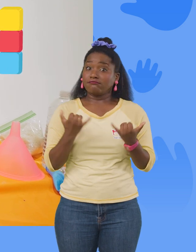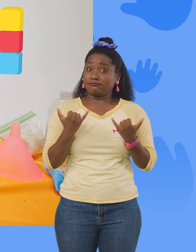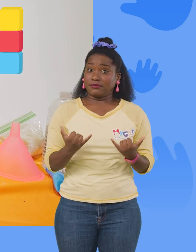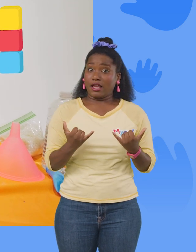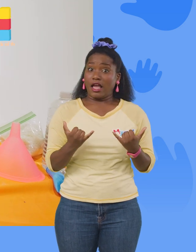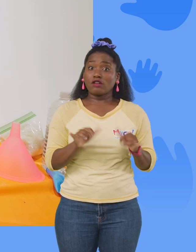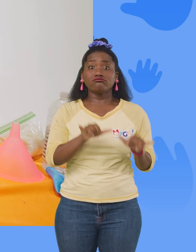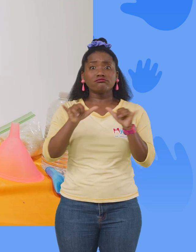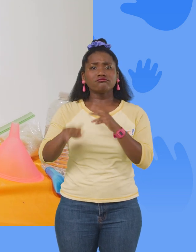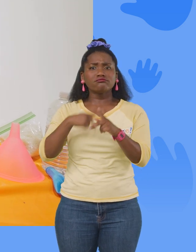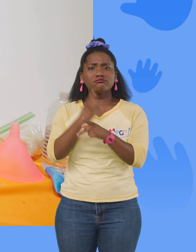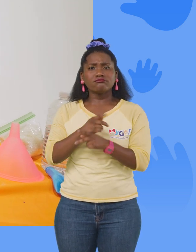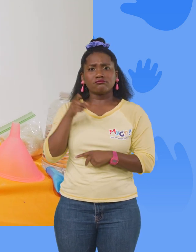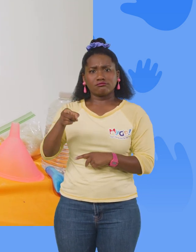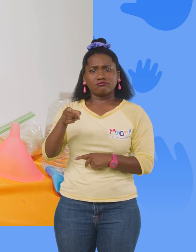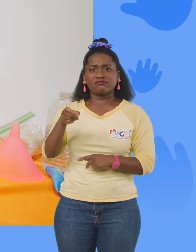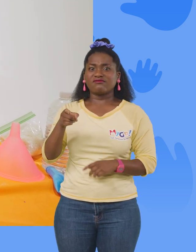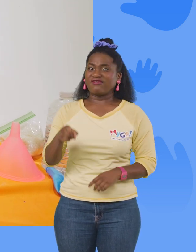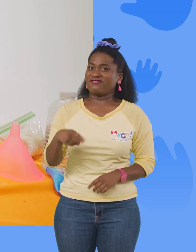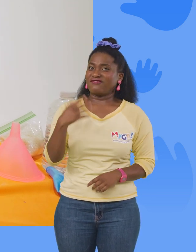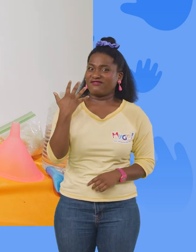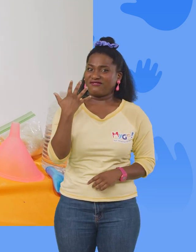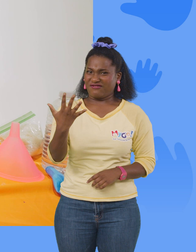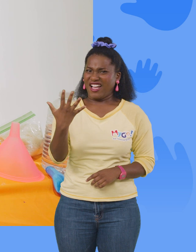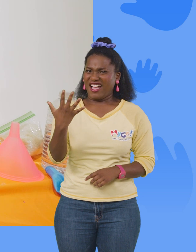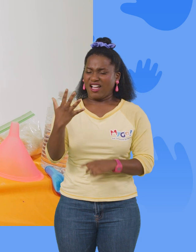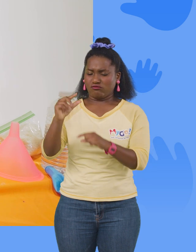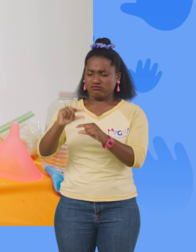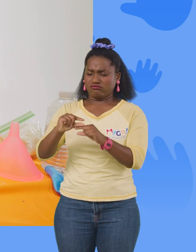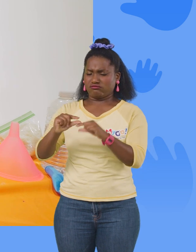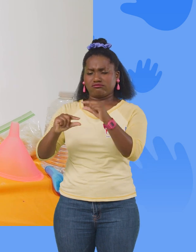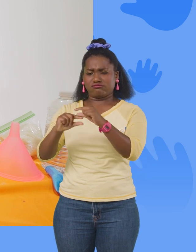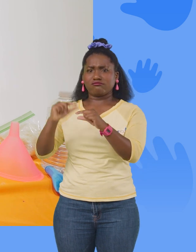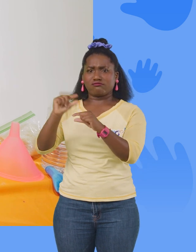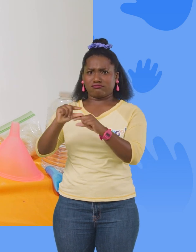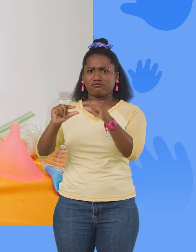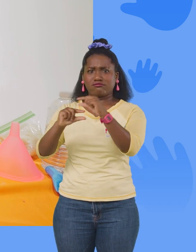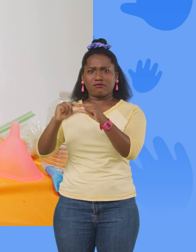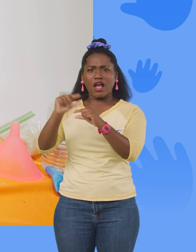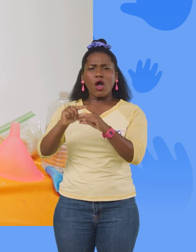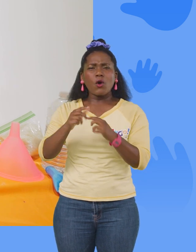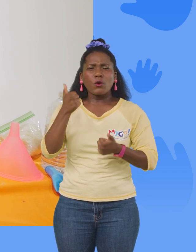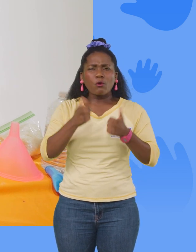same cubes on this side. Let's do five. What one do you think will be heavier?